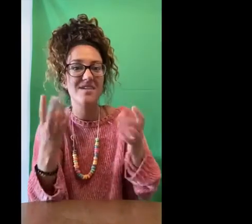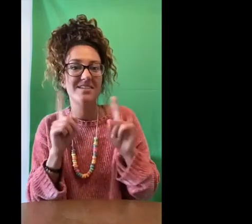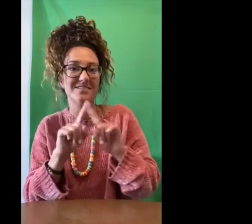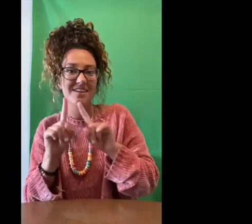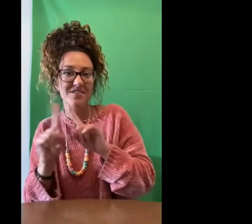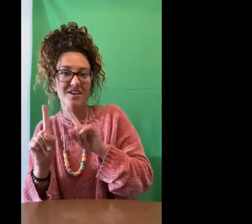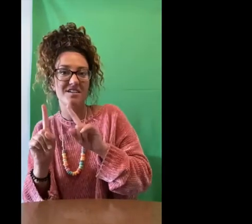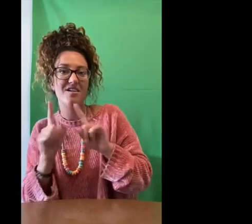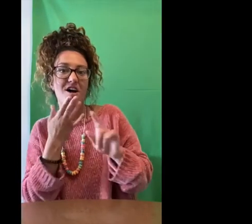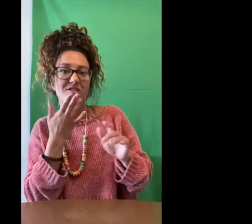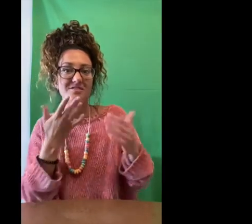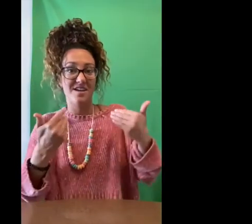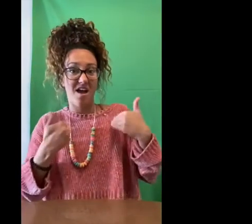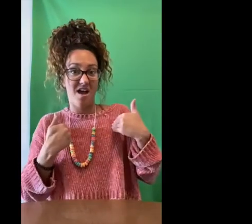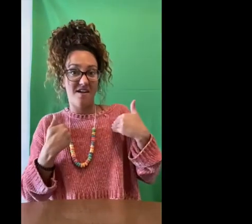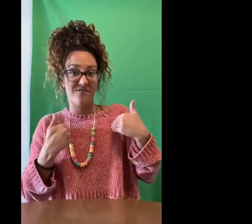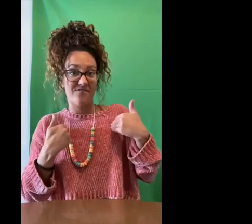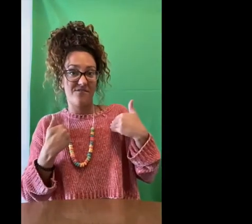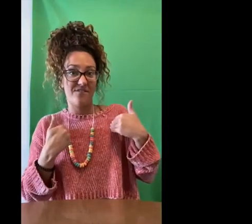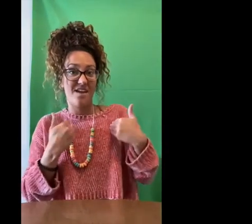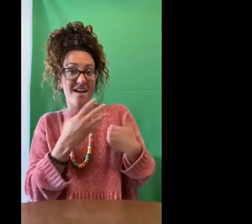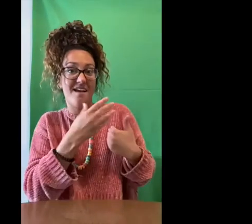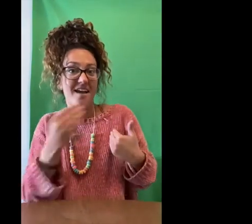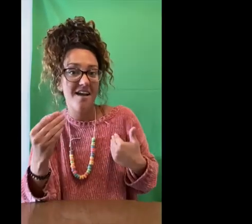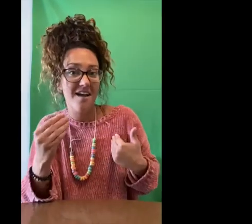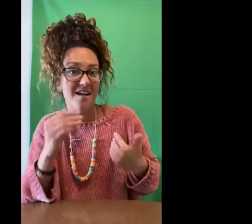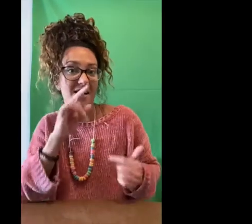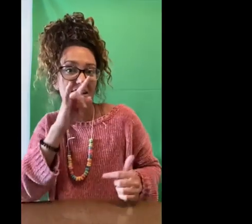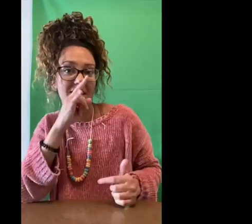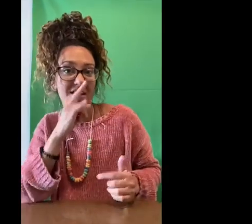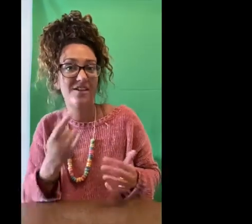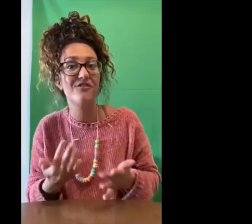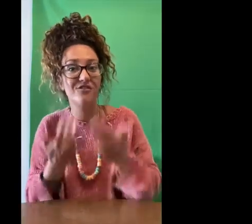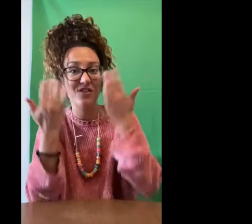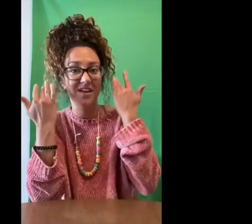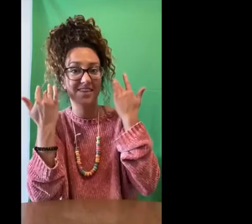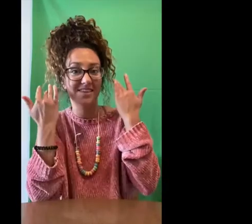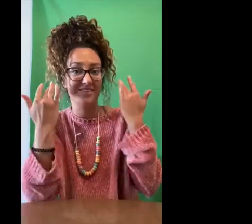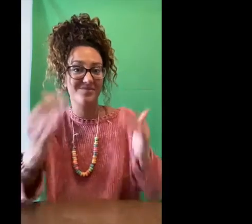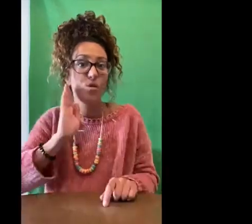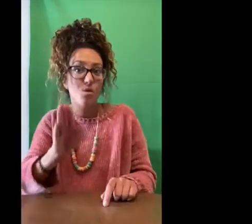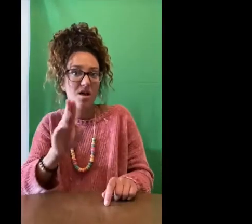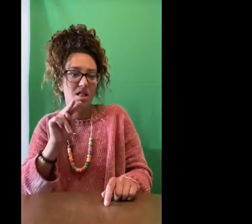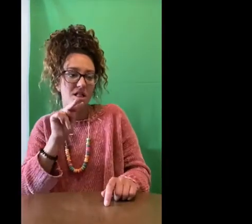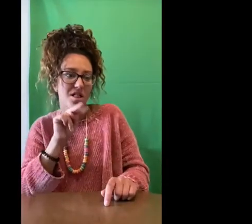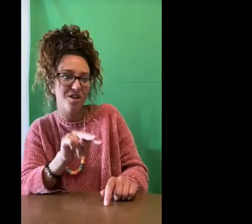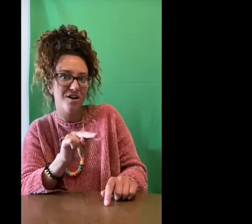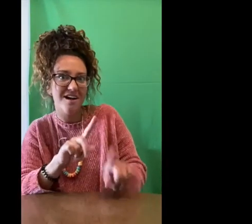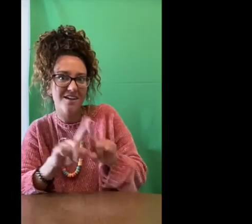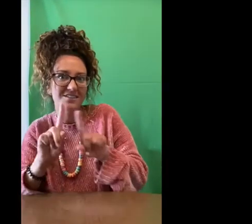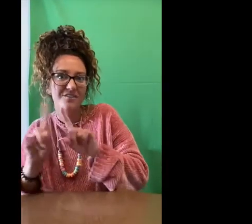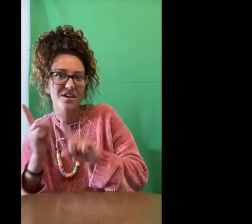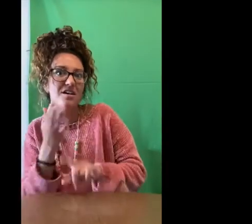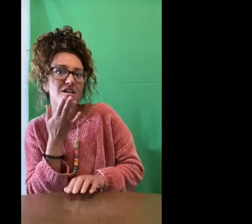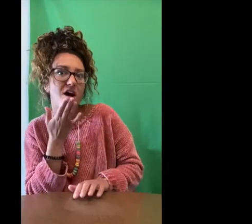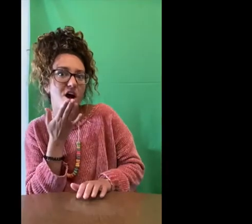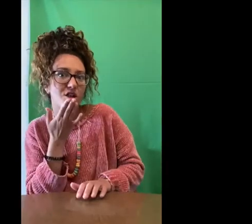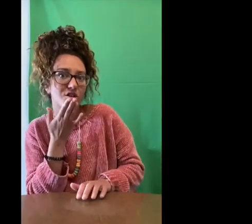There's many, many different colors and it's kid-friendly. We will look at all the different